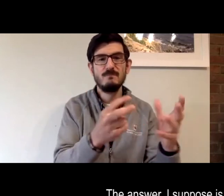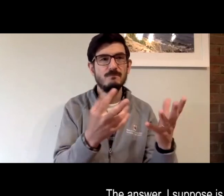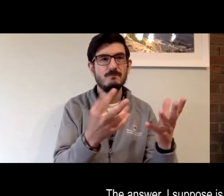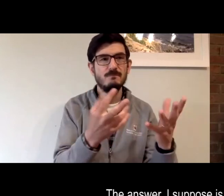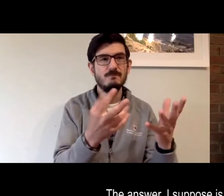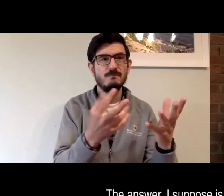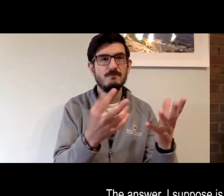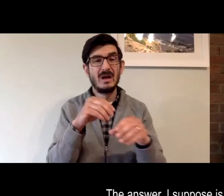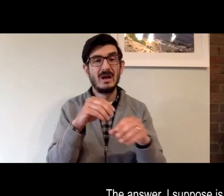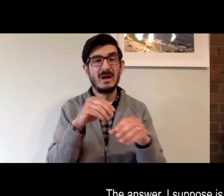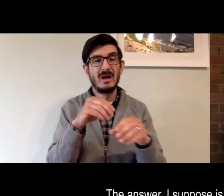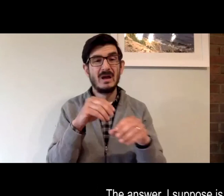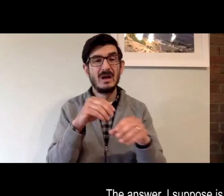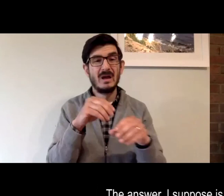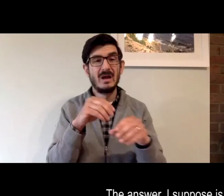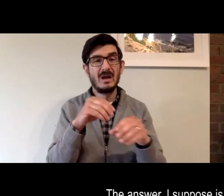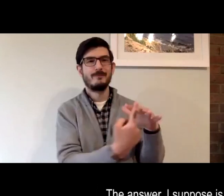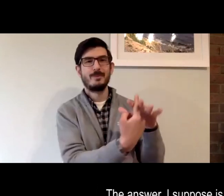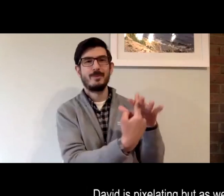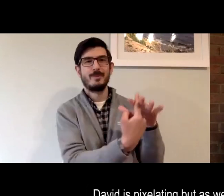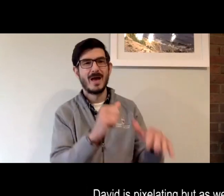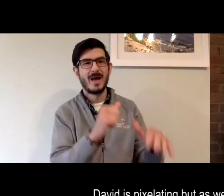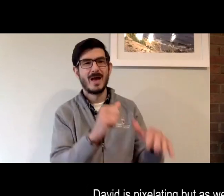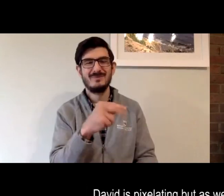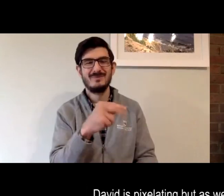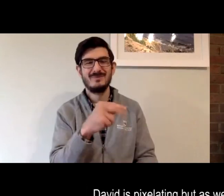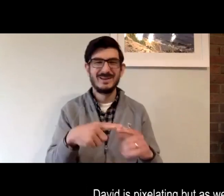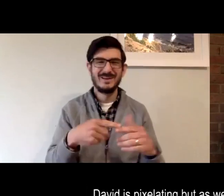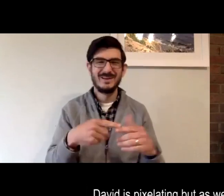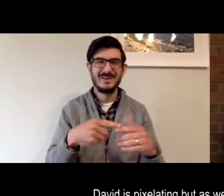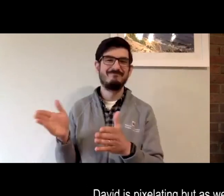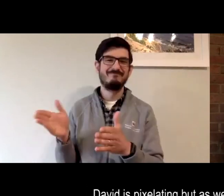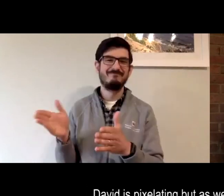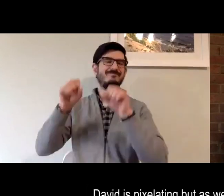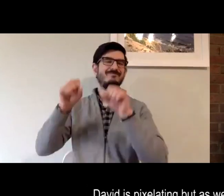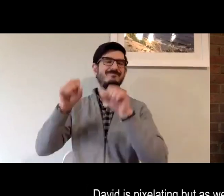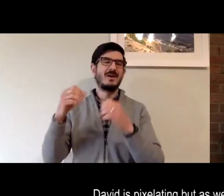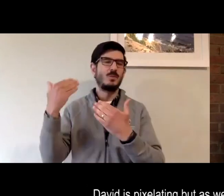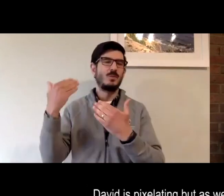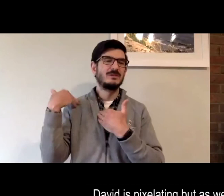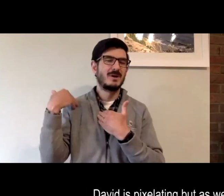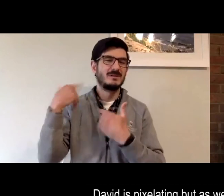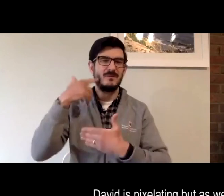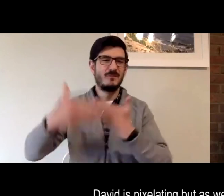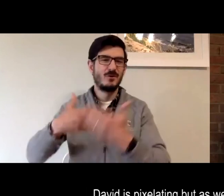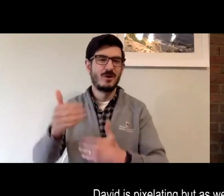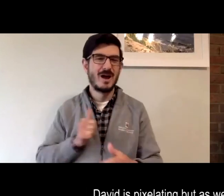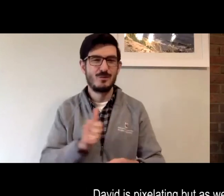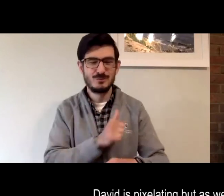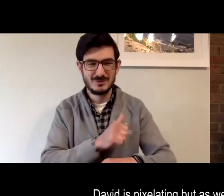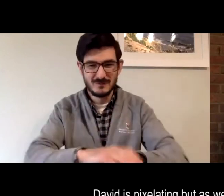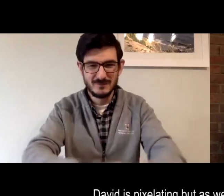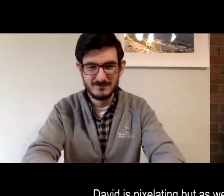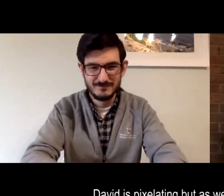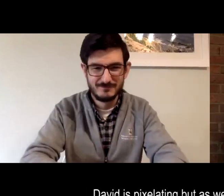not look like there's promising movement. And I'm sorry, David is pixelating and pausing, freezing for the interpreter. But as we